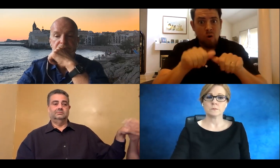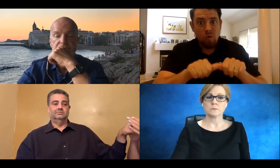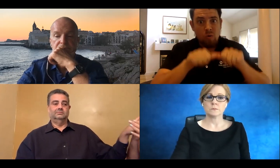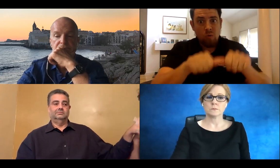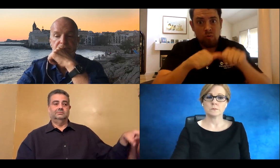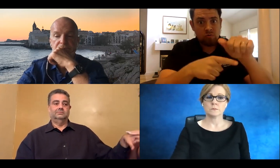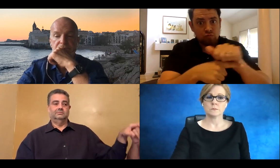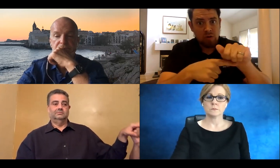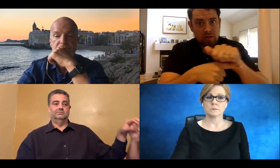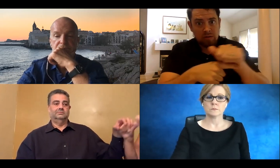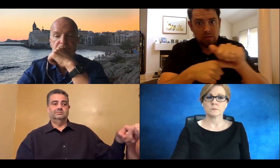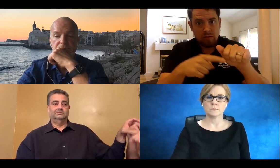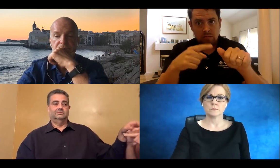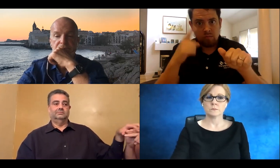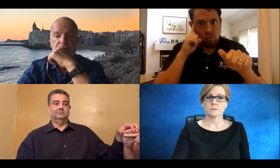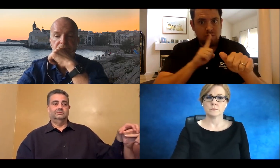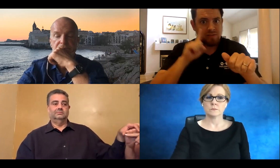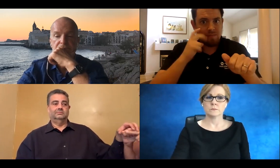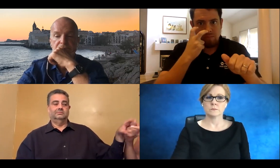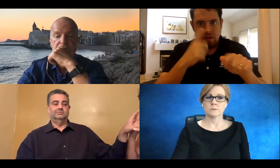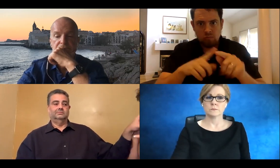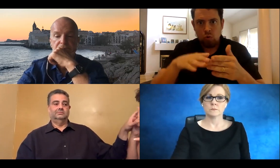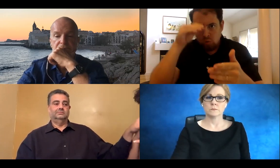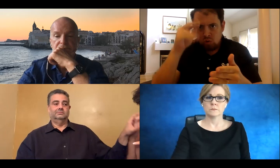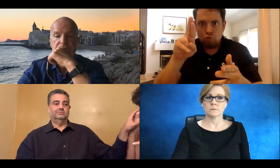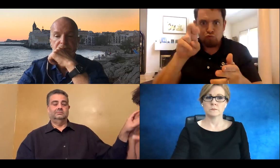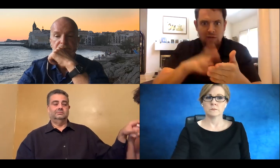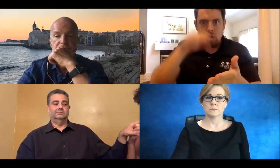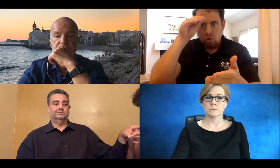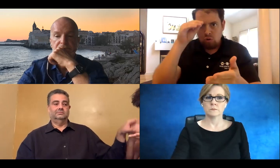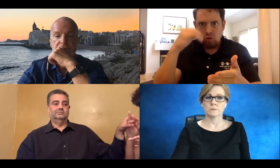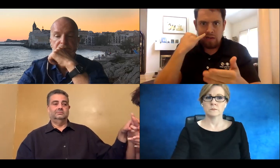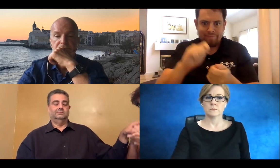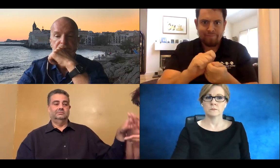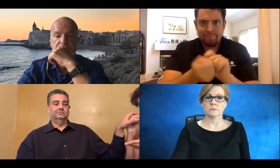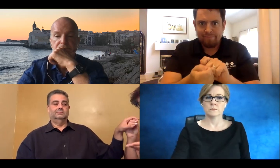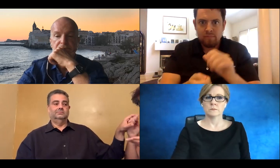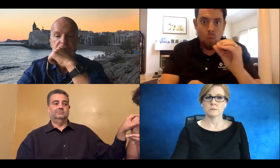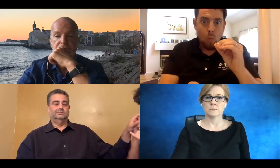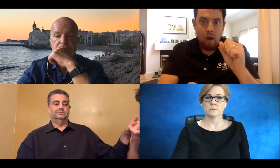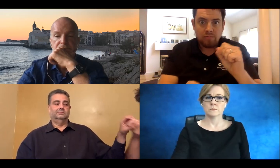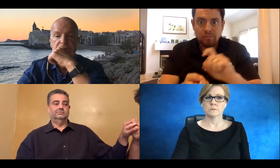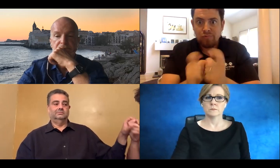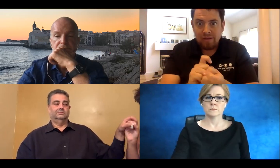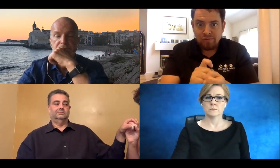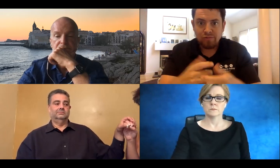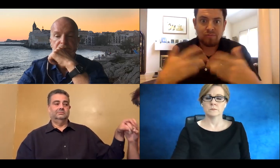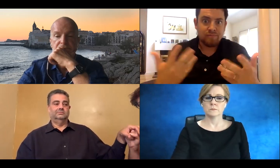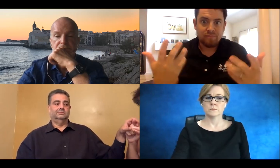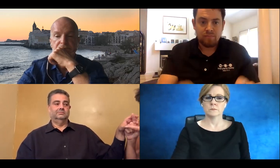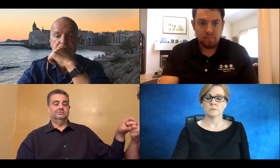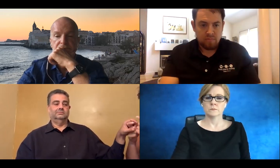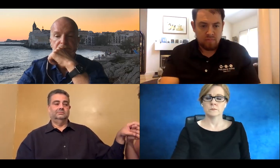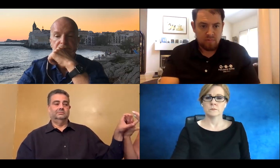RTT, as you say, is native in a lot of phones, but I imagine it'll be changed as time goes by. Will